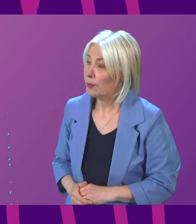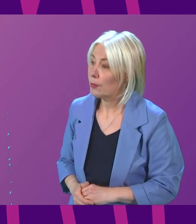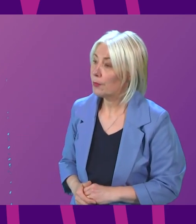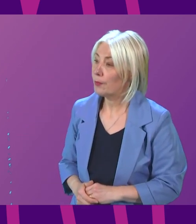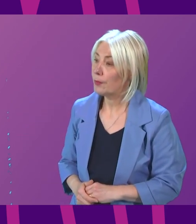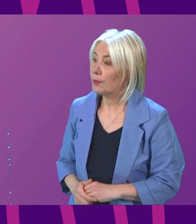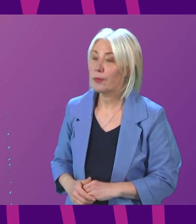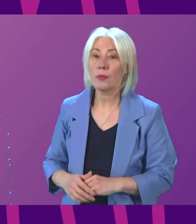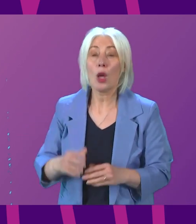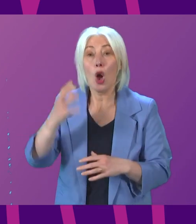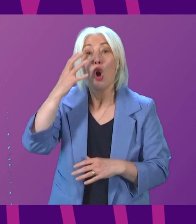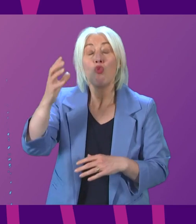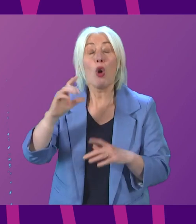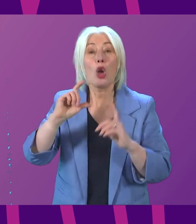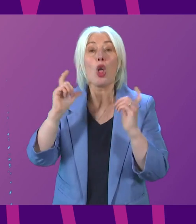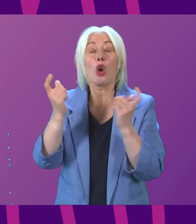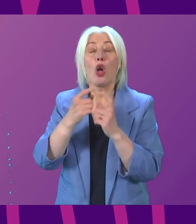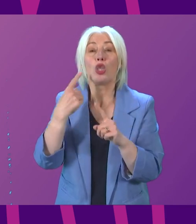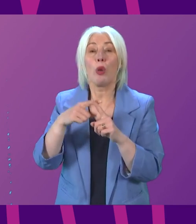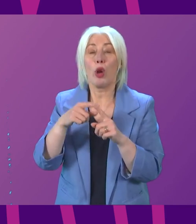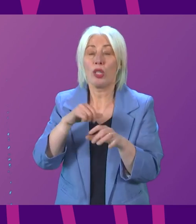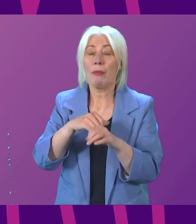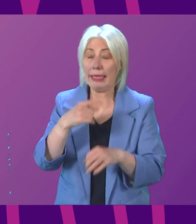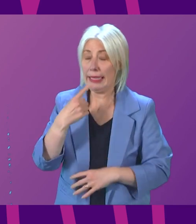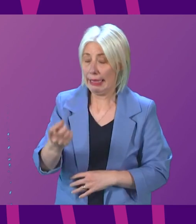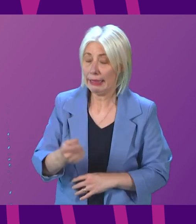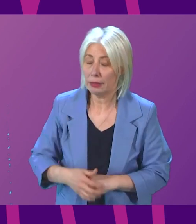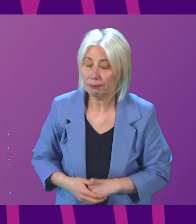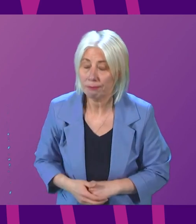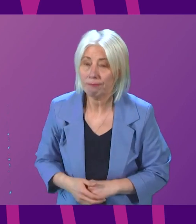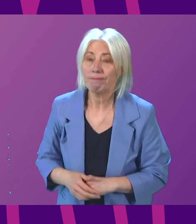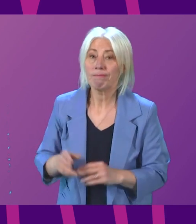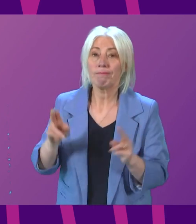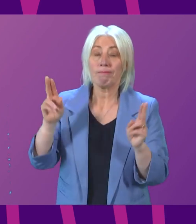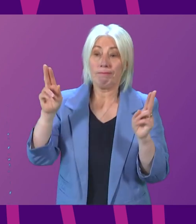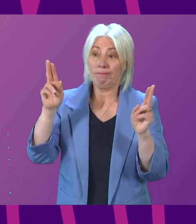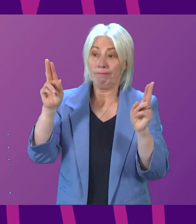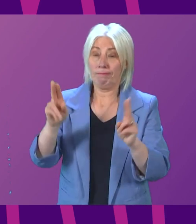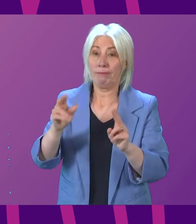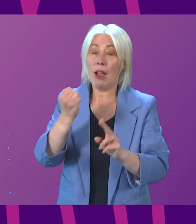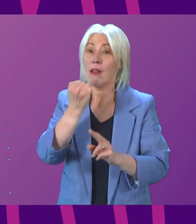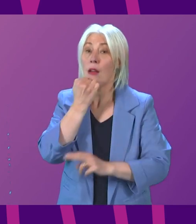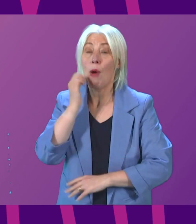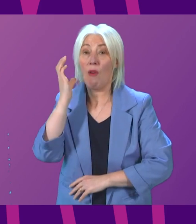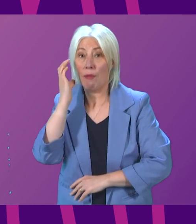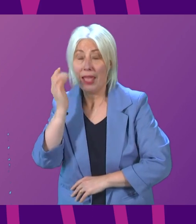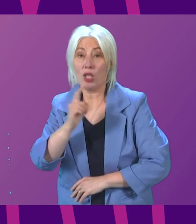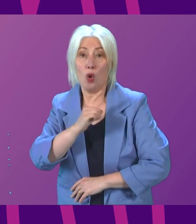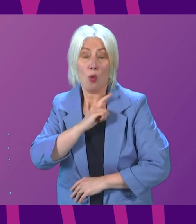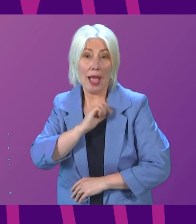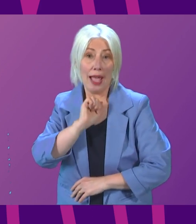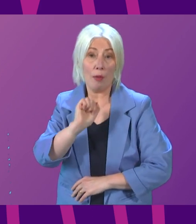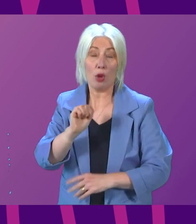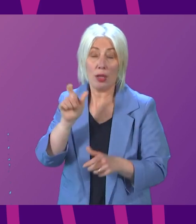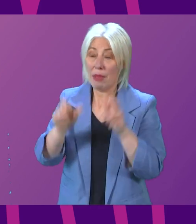College of Emergency Medicine said, reducing bed numbers is largely because of shortened